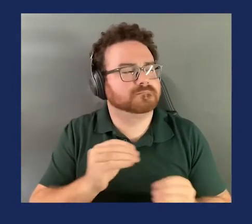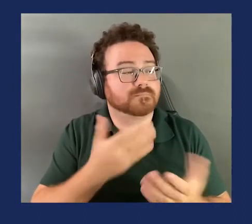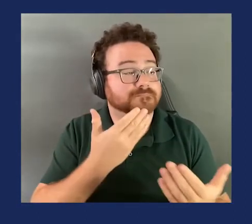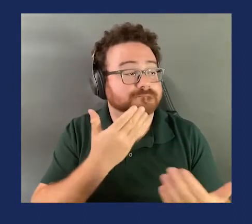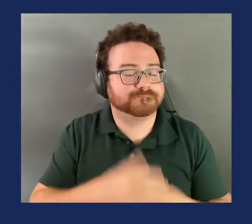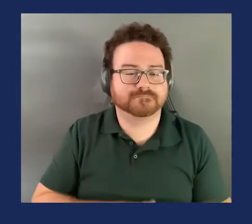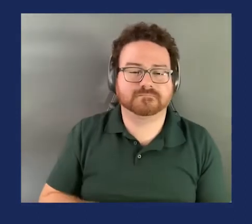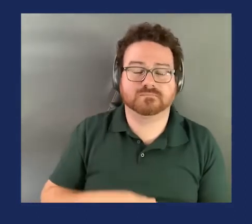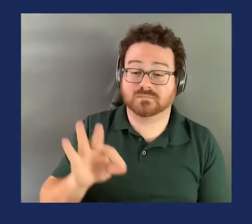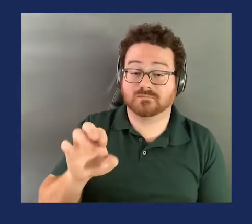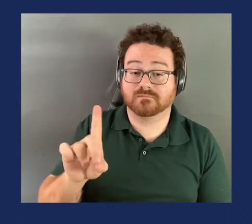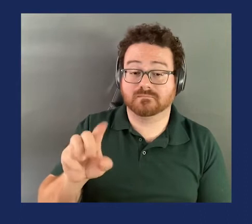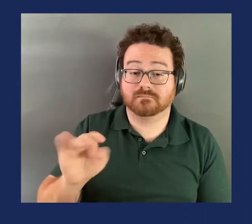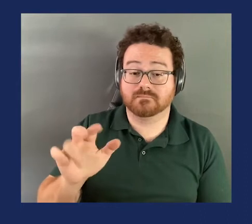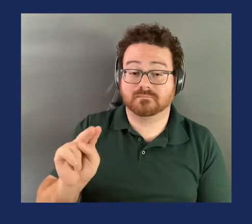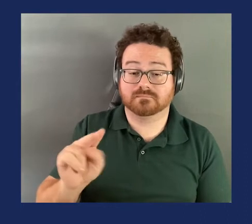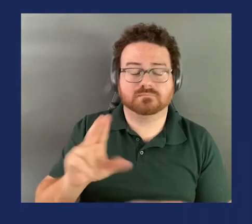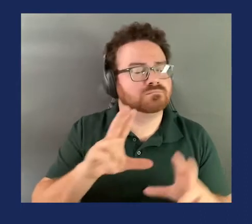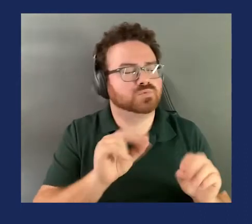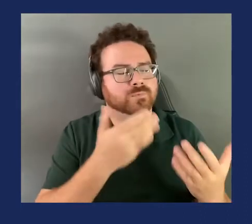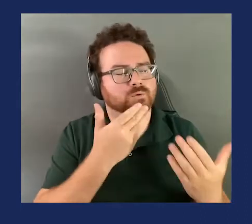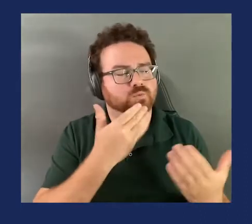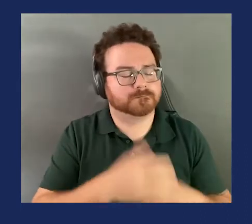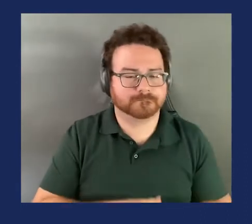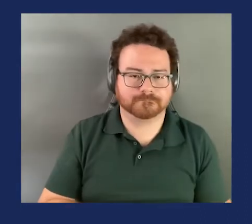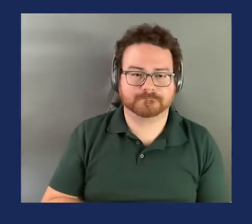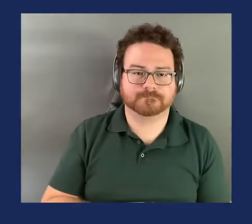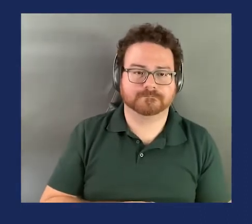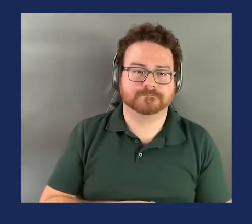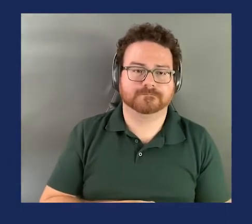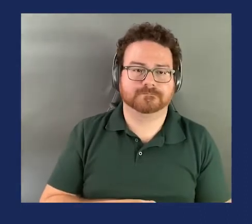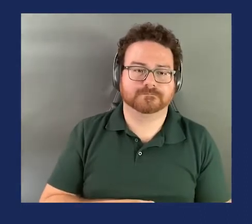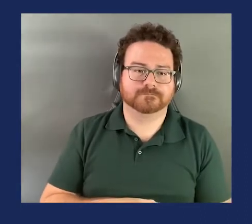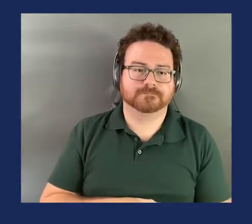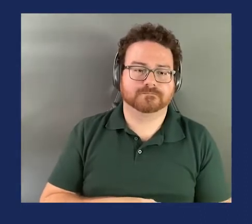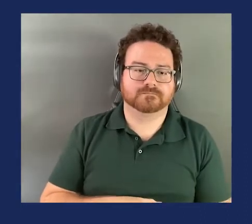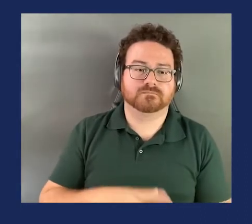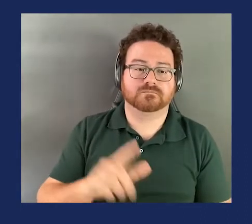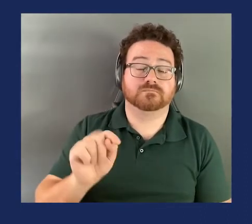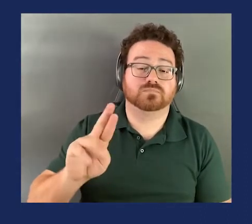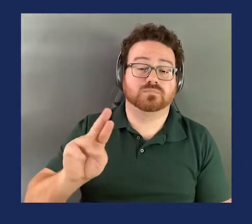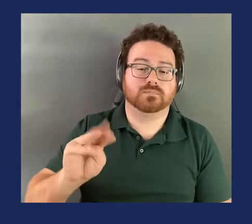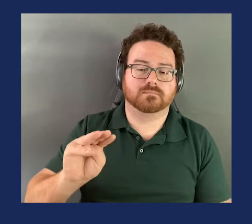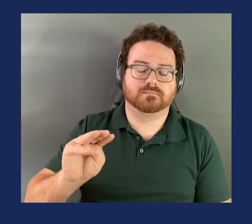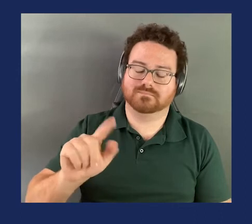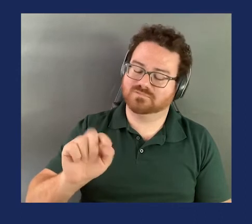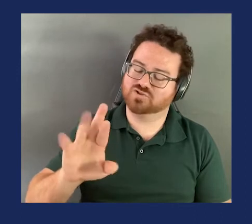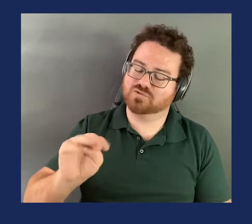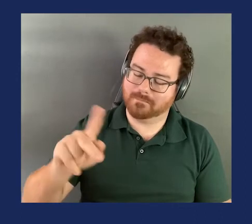Commissioner Feldman, do you have any amendments? No amendments for me. Thank you. And Commissioner Trumka, do you have any amendments?